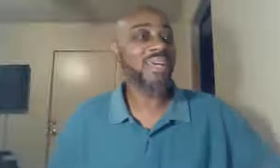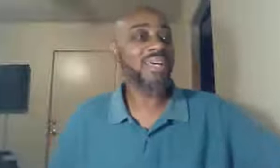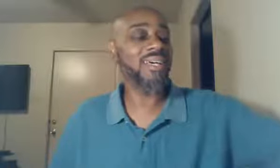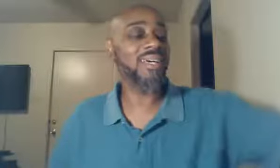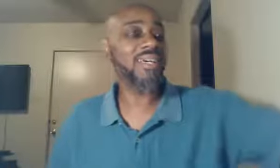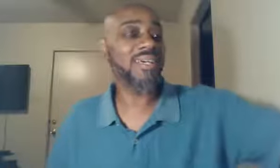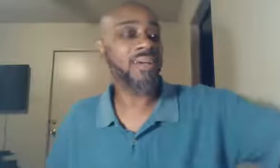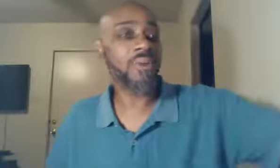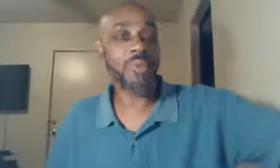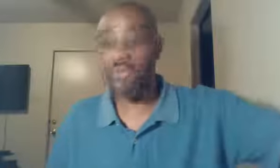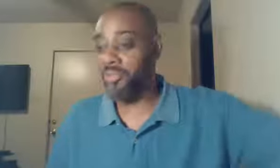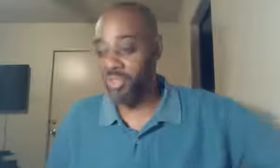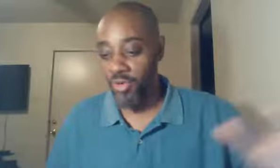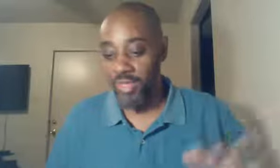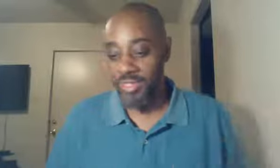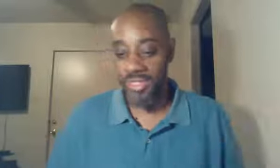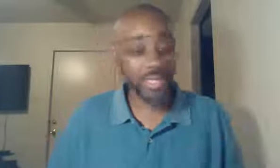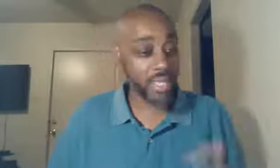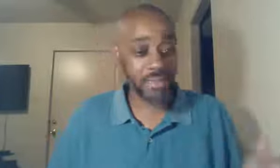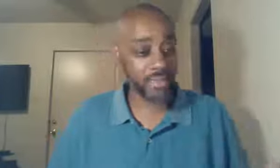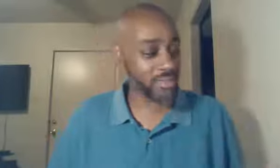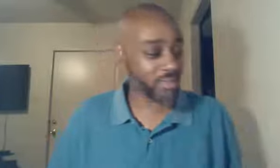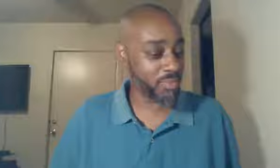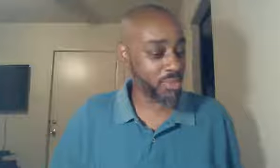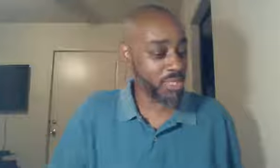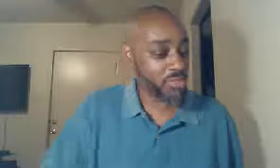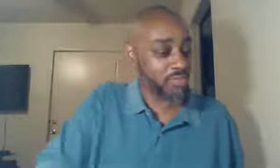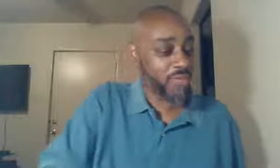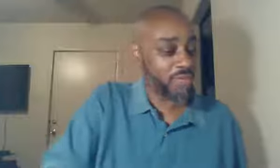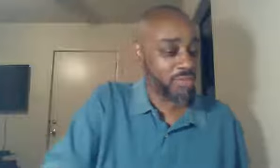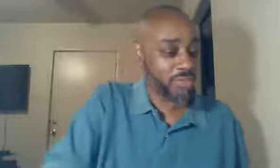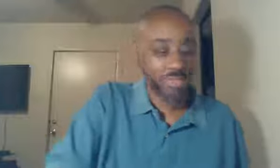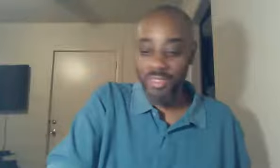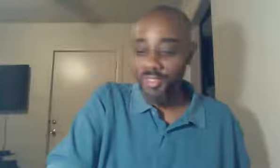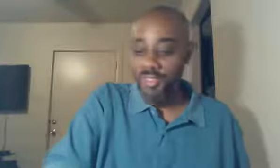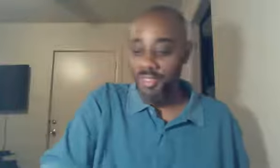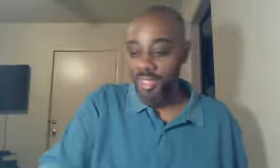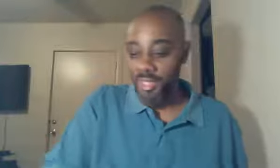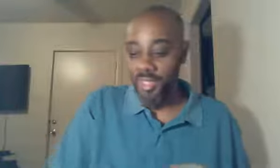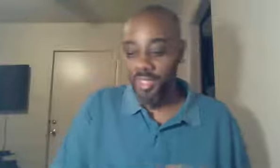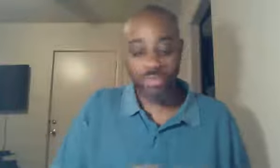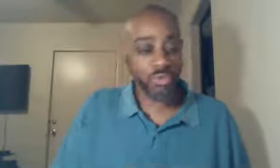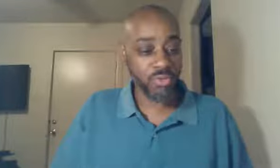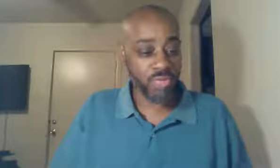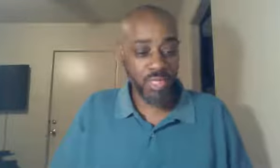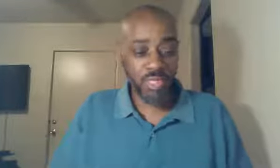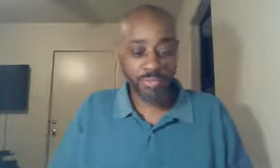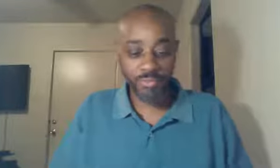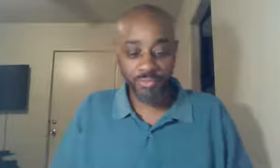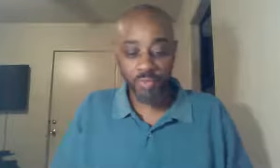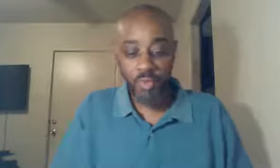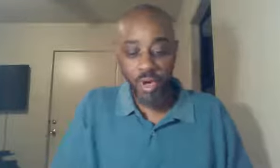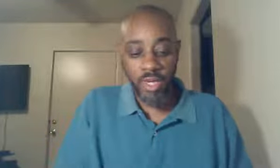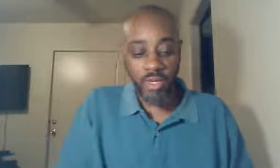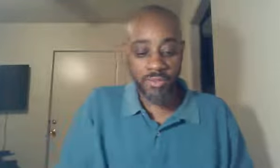I hope you're able to join us again. We appreciate your faithfulness to the work of